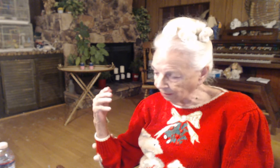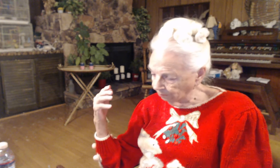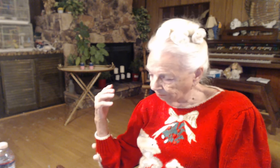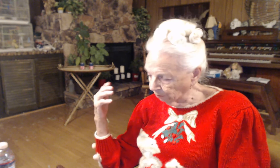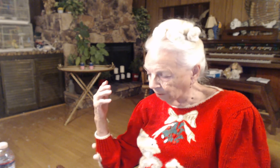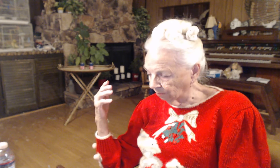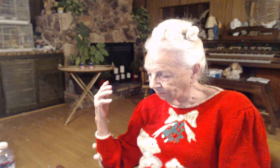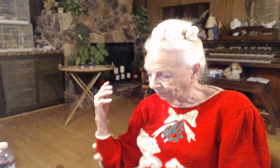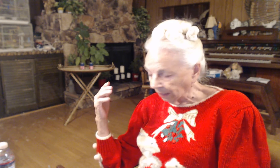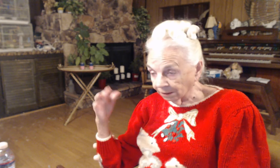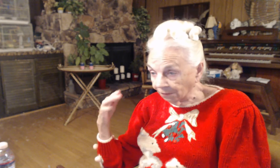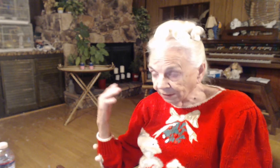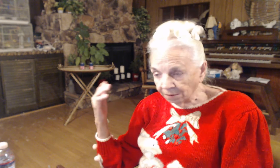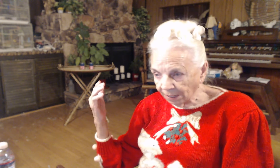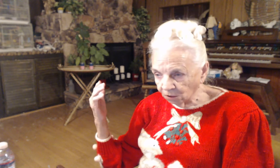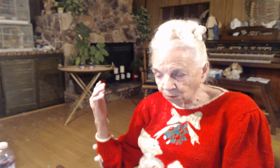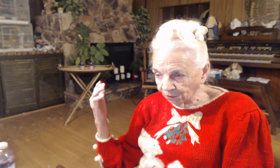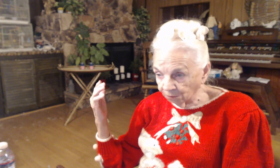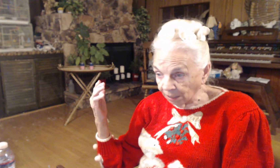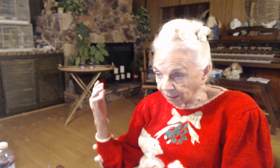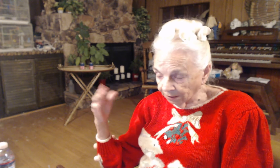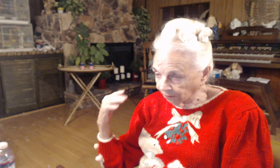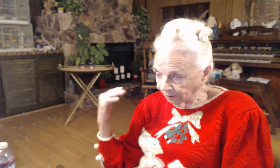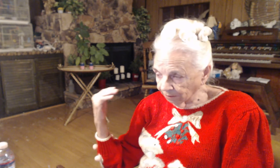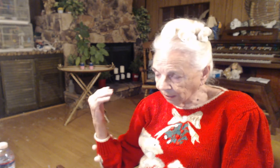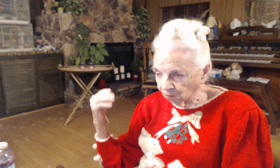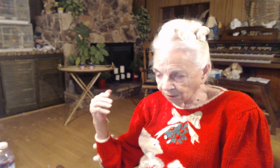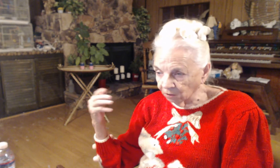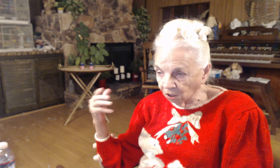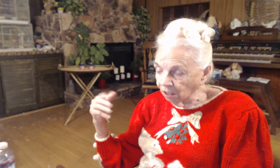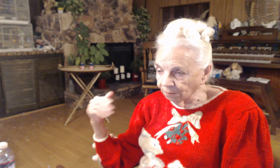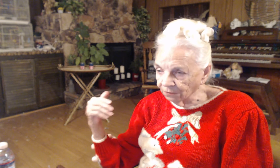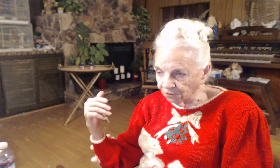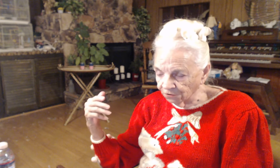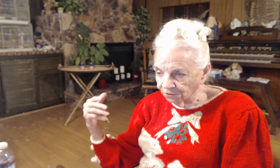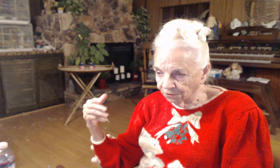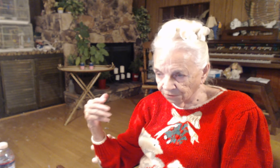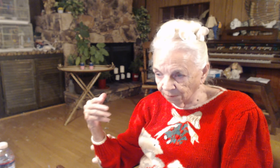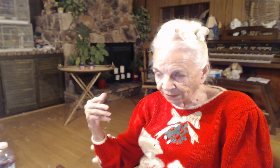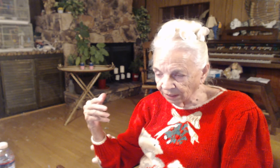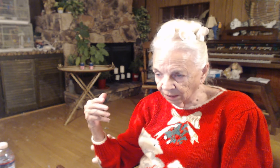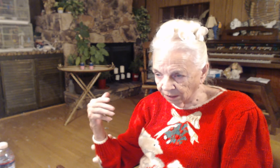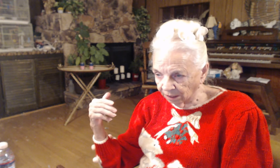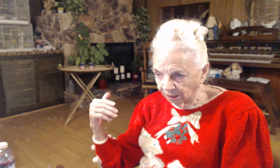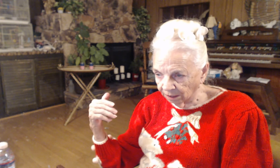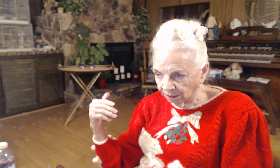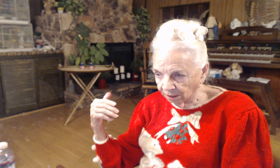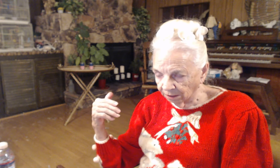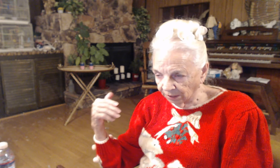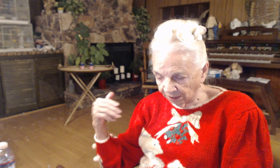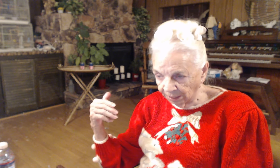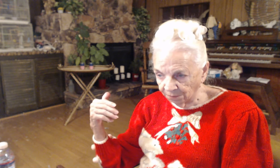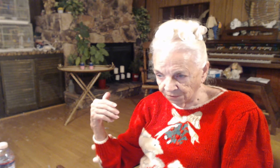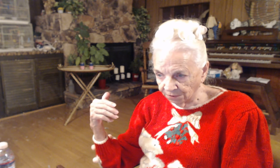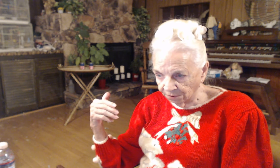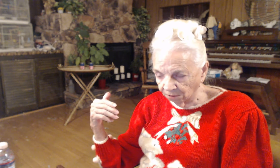problem. Nothing the matter with their mind, nothing the matter with them at all. But there's something that keeps or